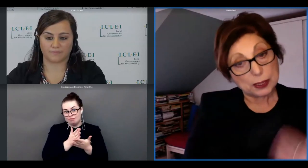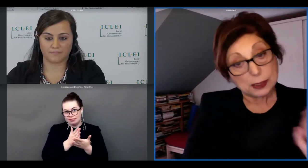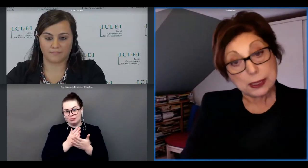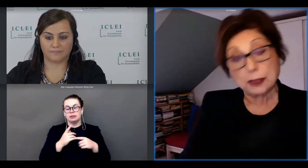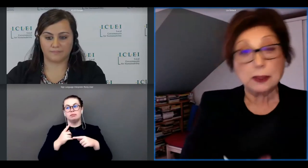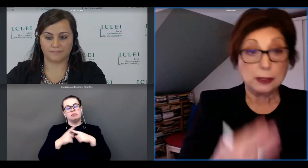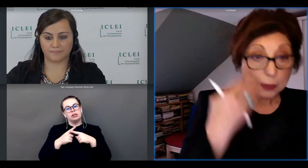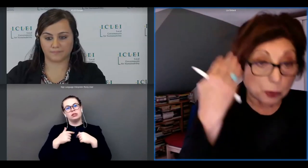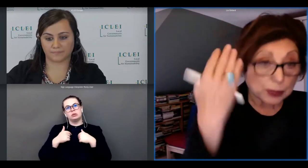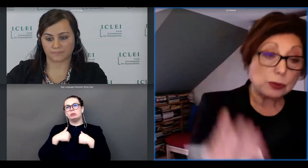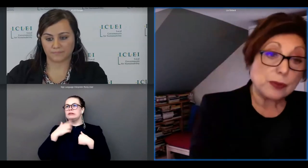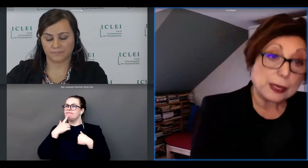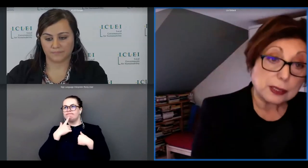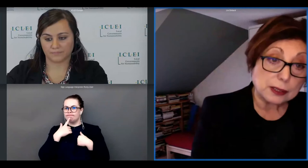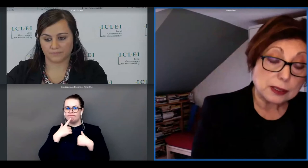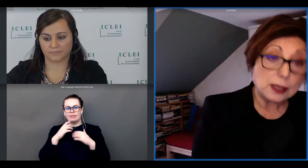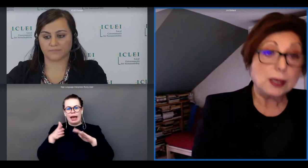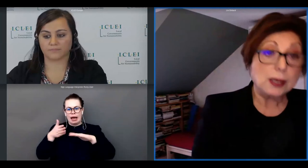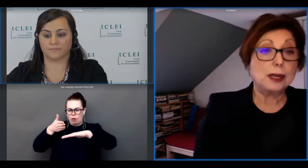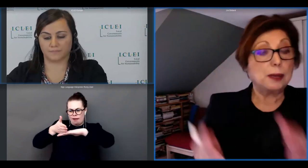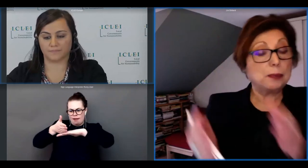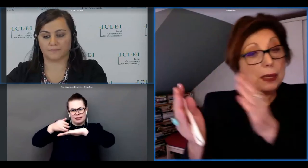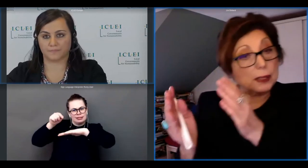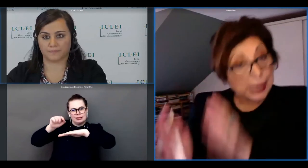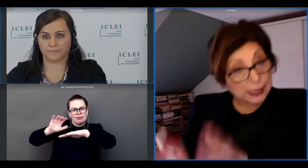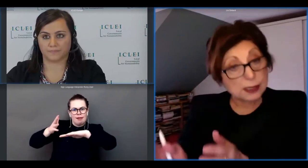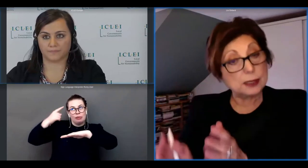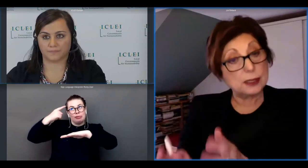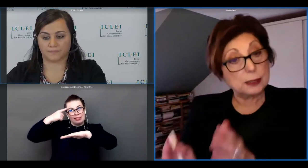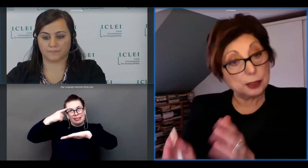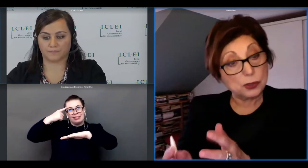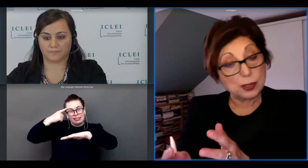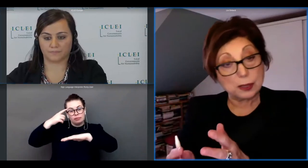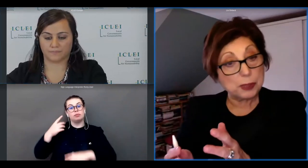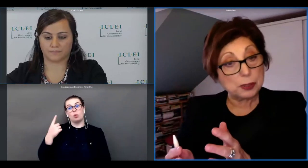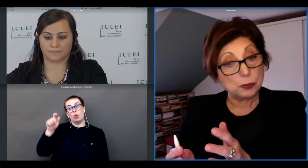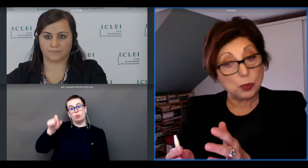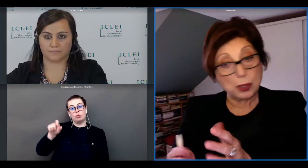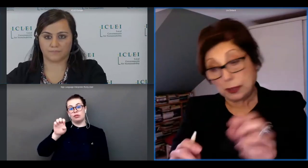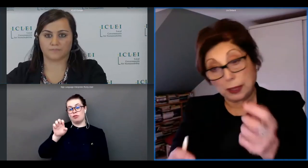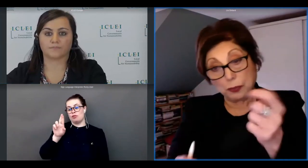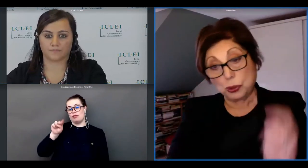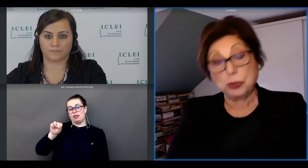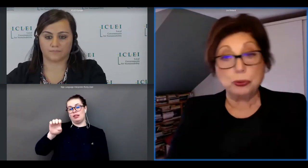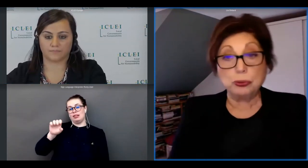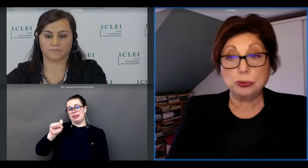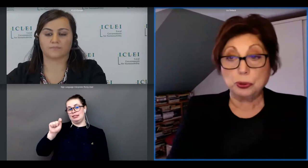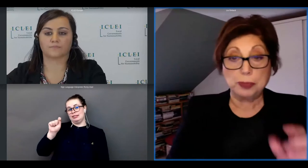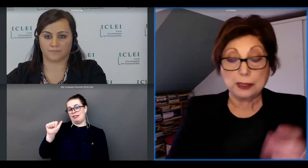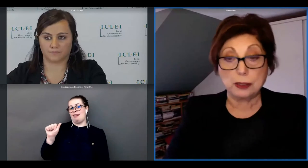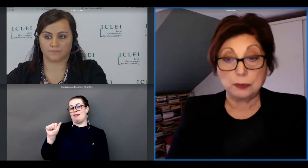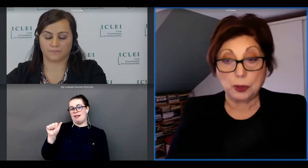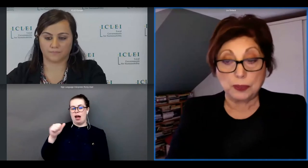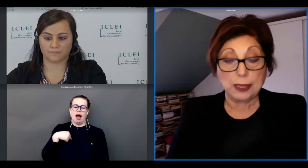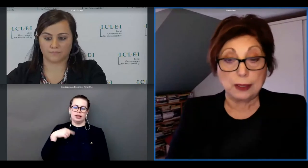rethinking the question of access nesta has done an interesting piece of work and i give you just two two